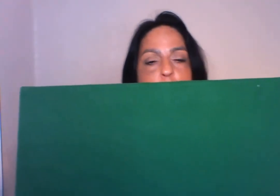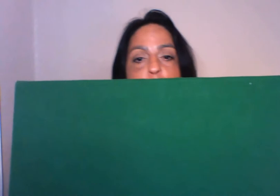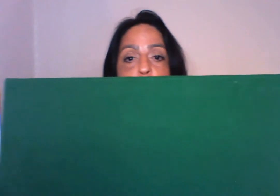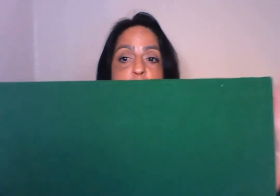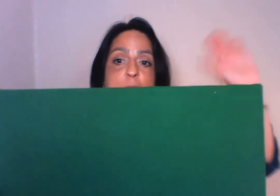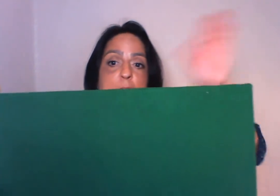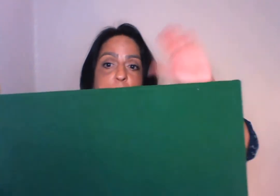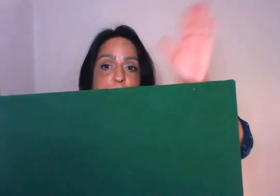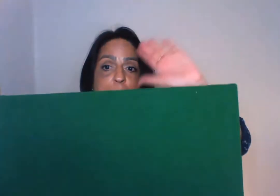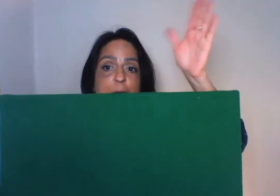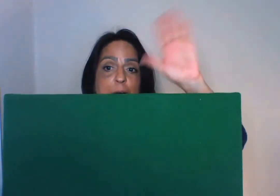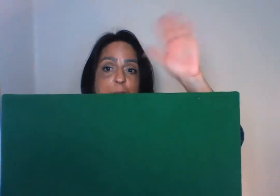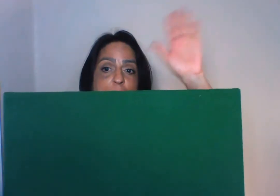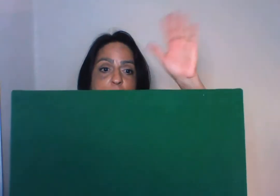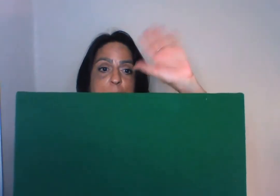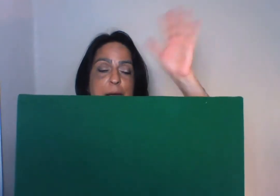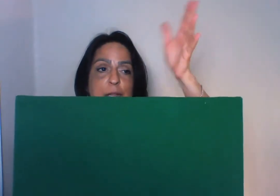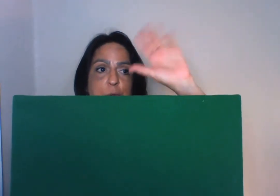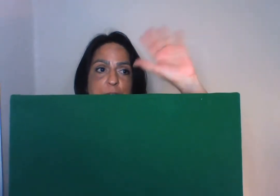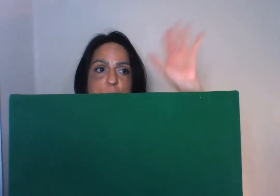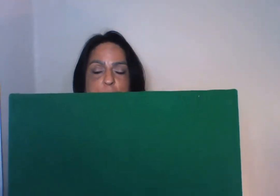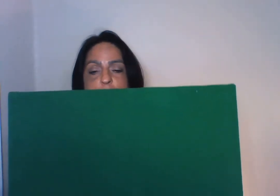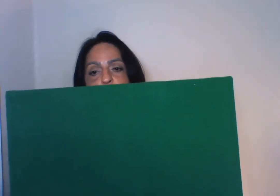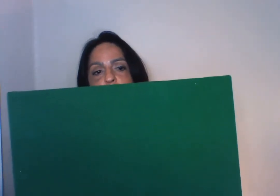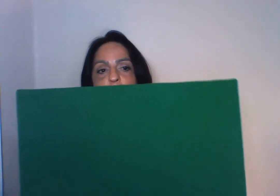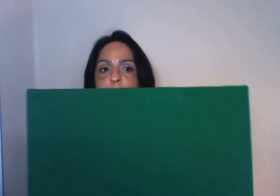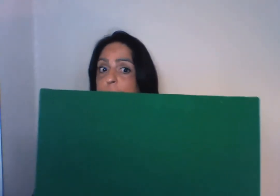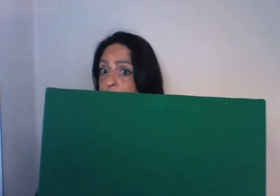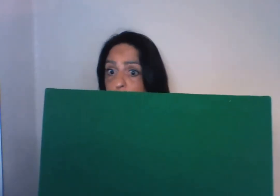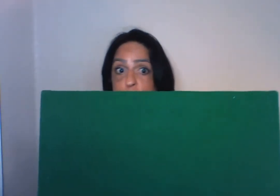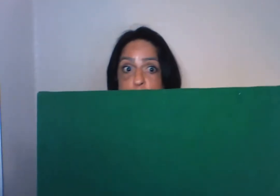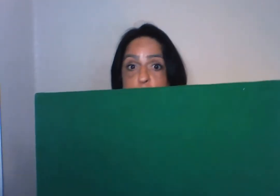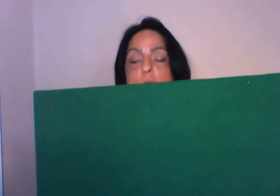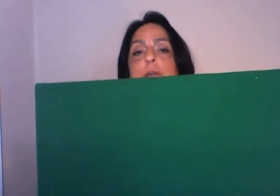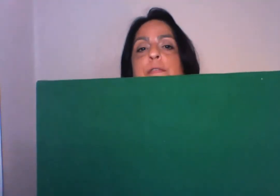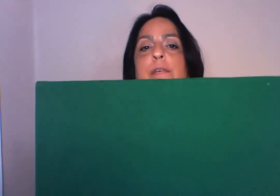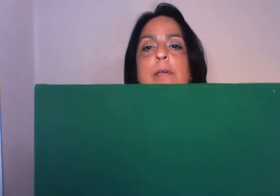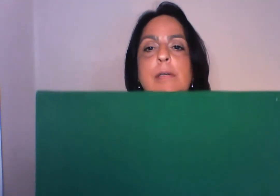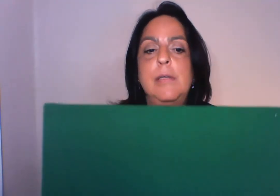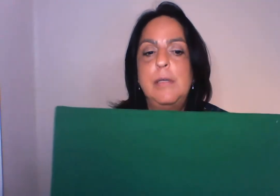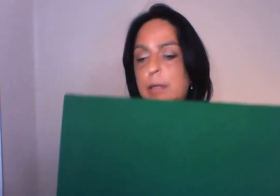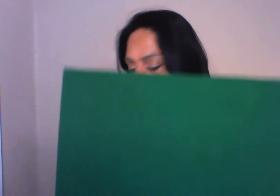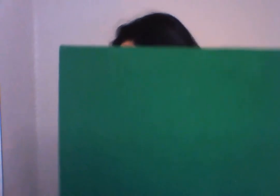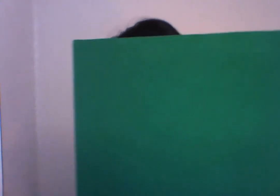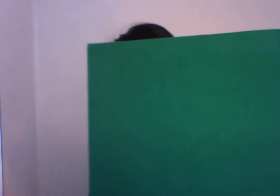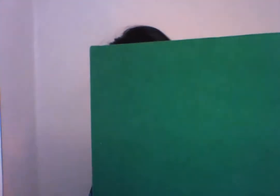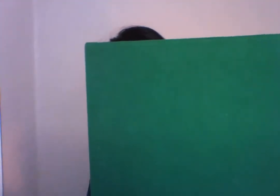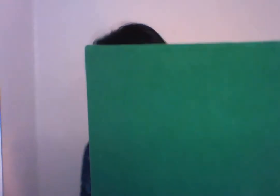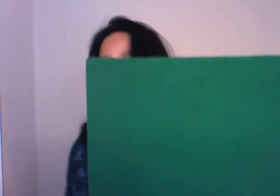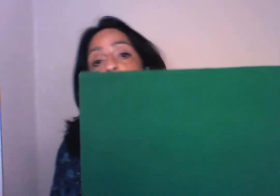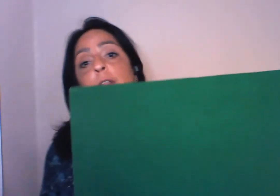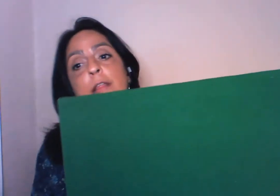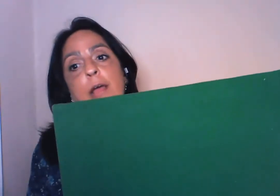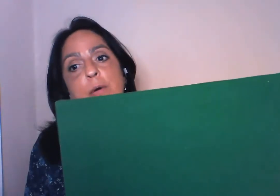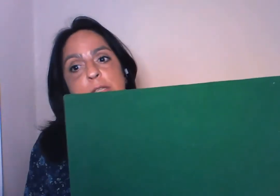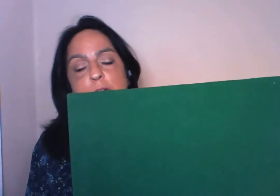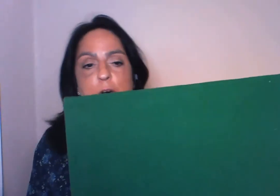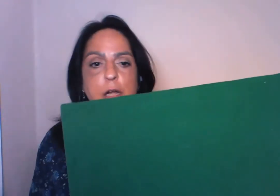So they said goodbye. Goodbye to everyone. And they took off. Before the day was done,